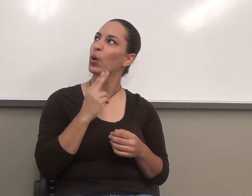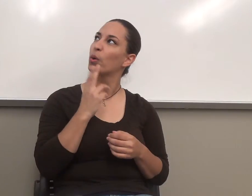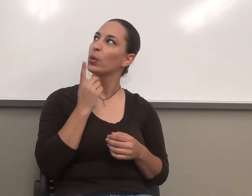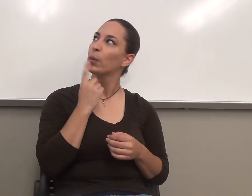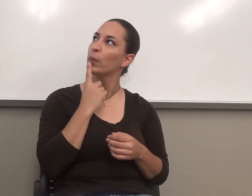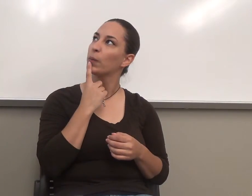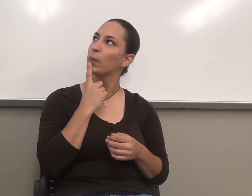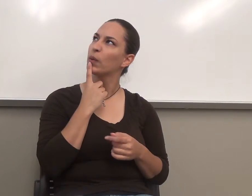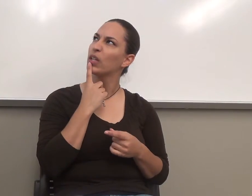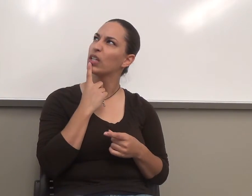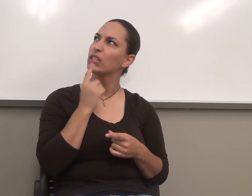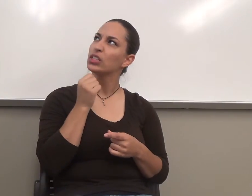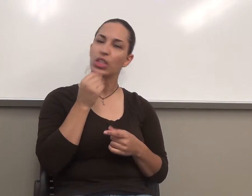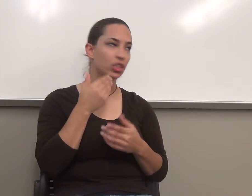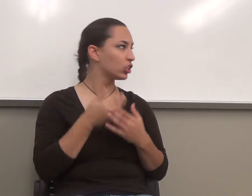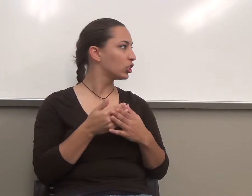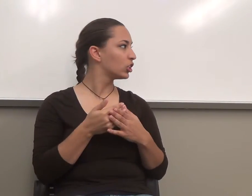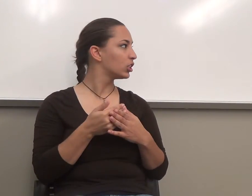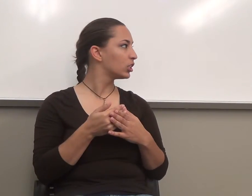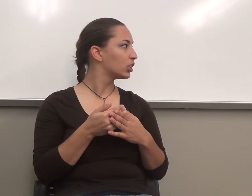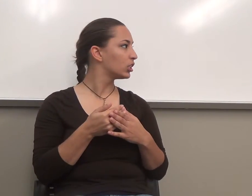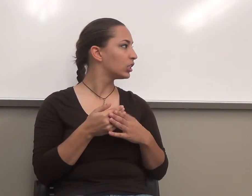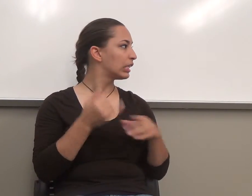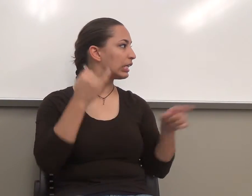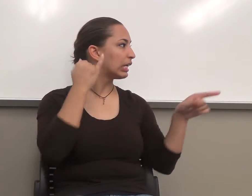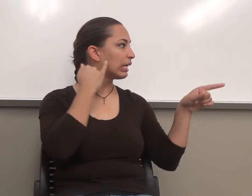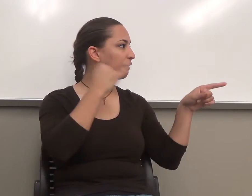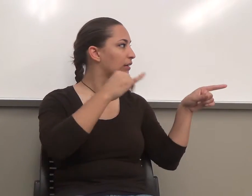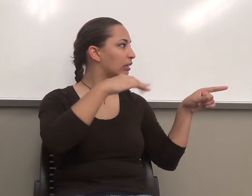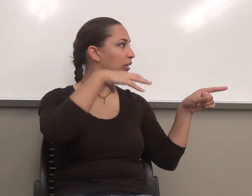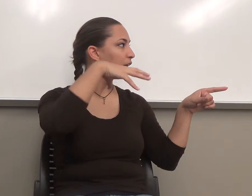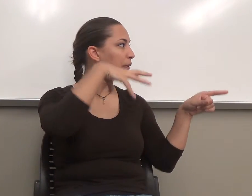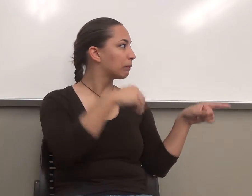If this thing goes out, that means the whole computer system.